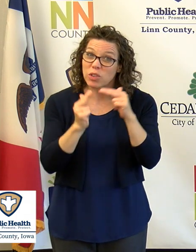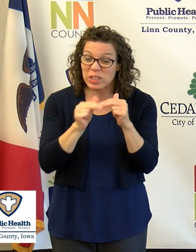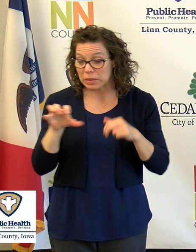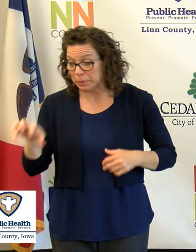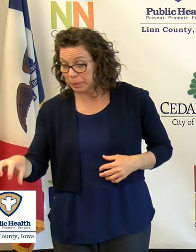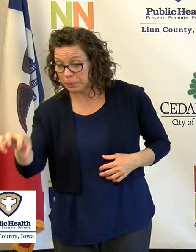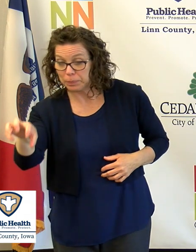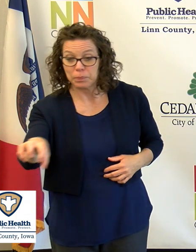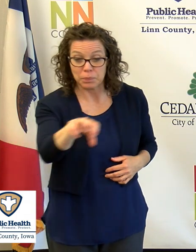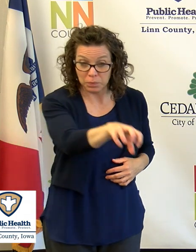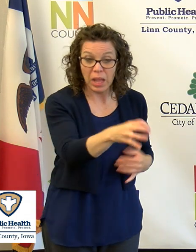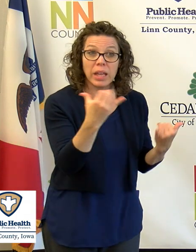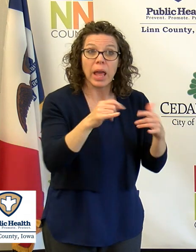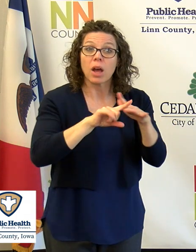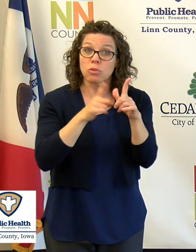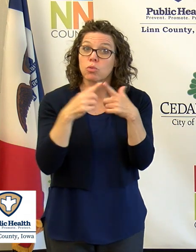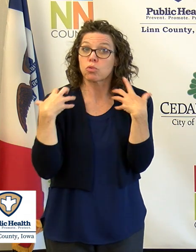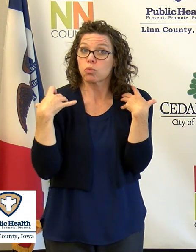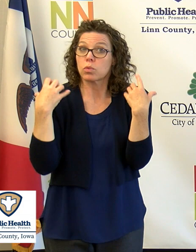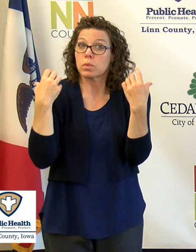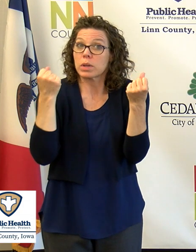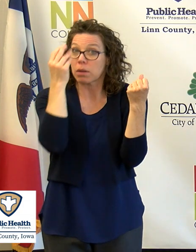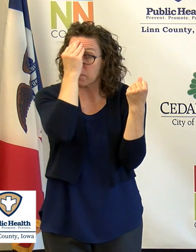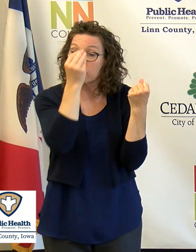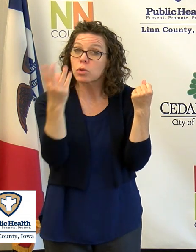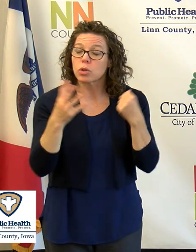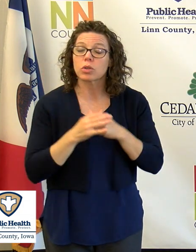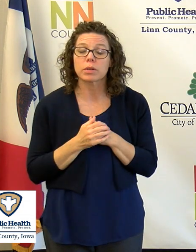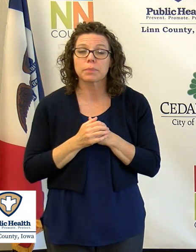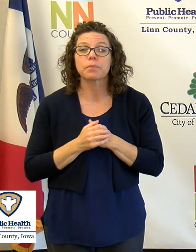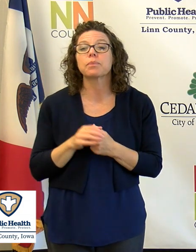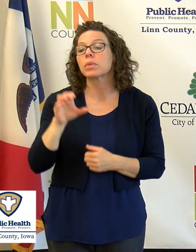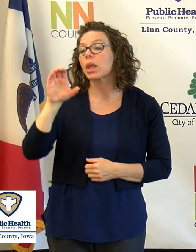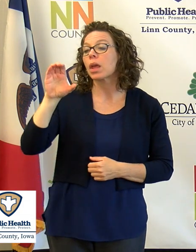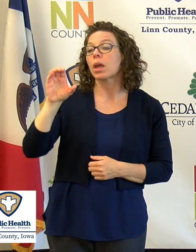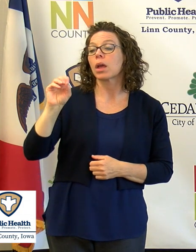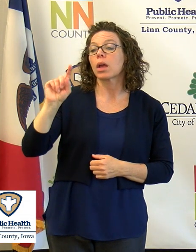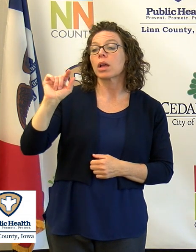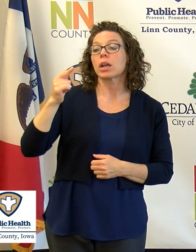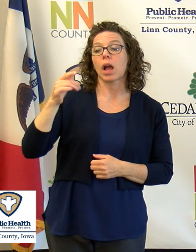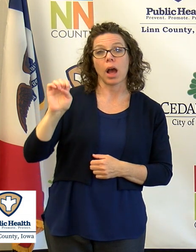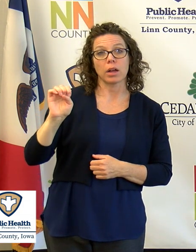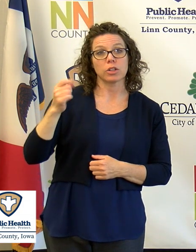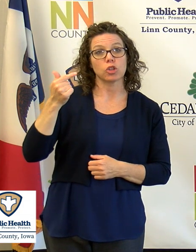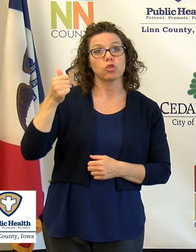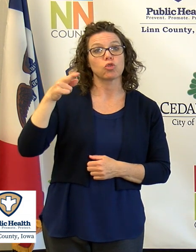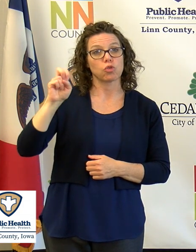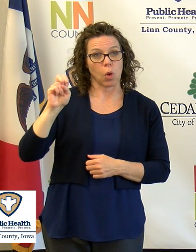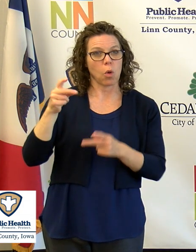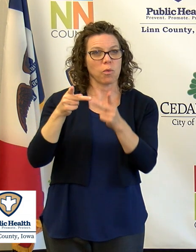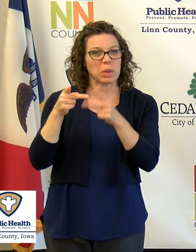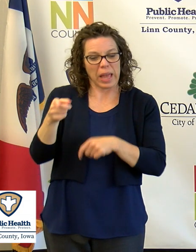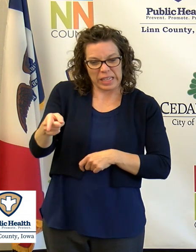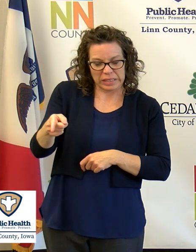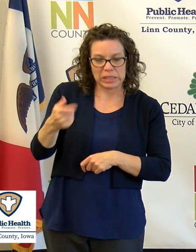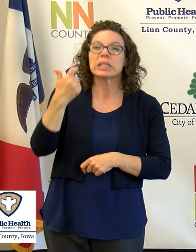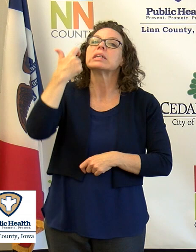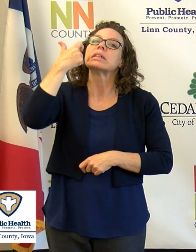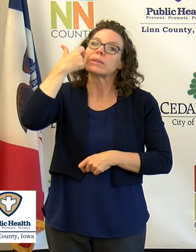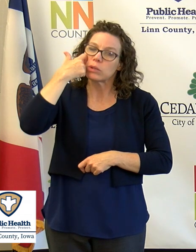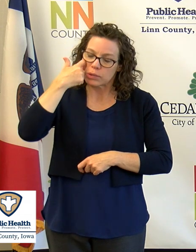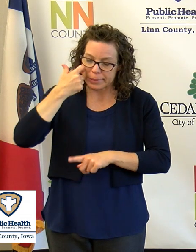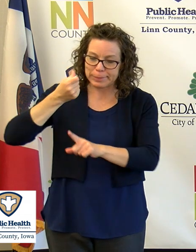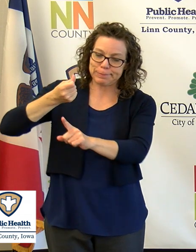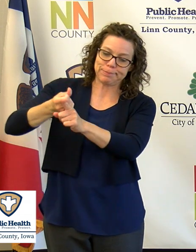towards recovery. Cottage Grove Place in Cedar Rapids is the most recent long-term care